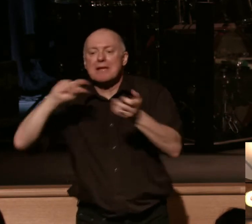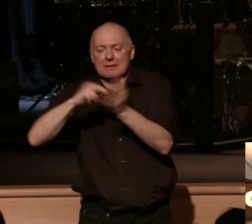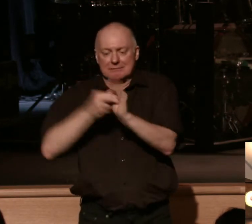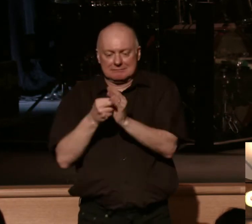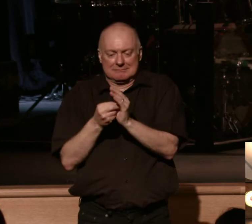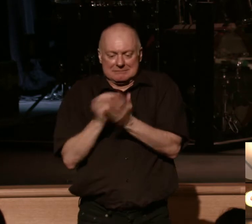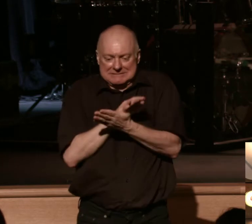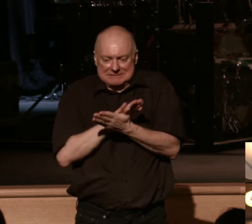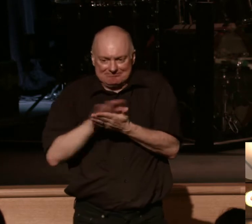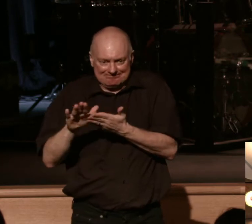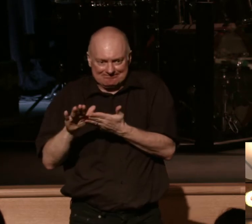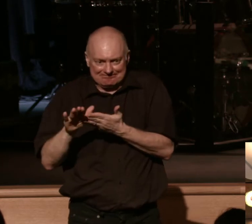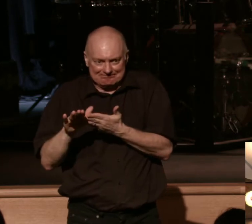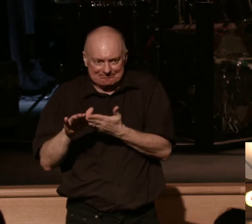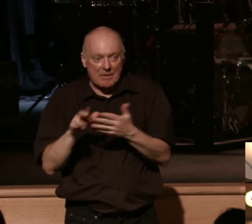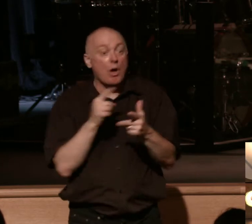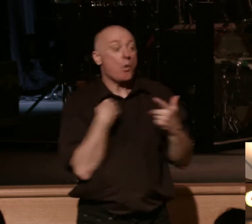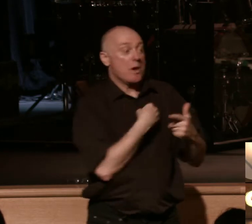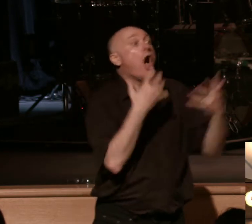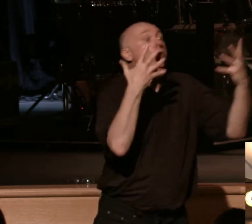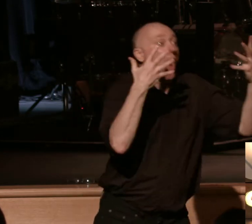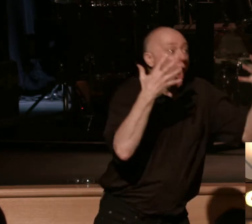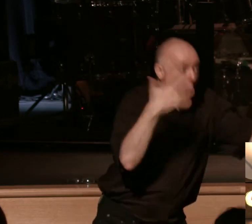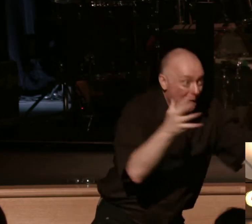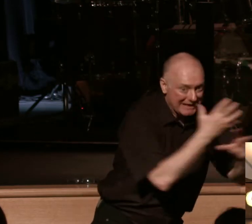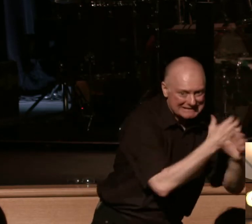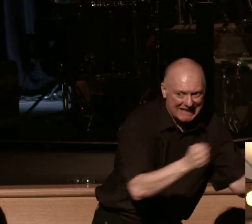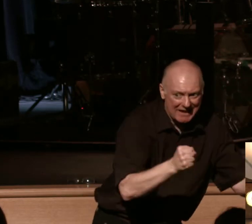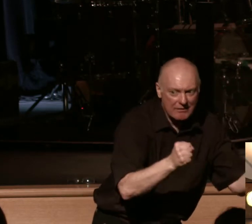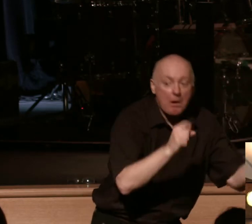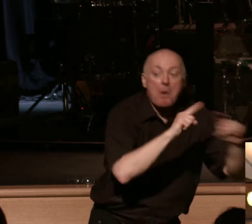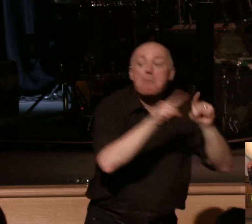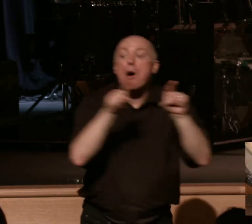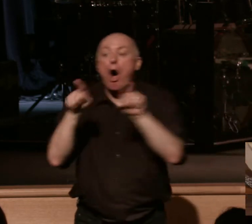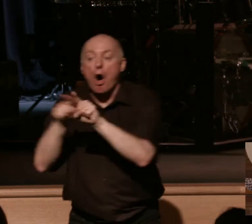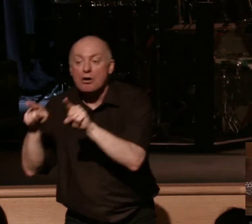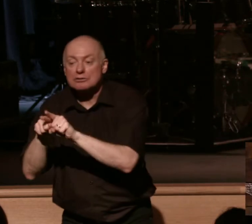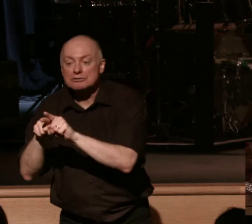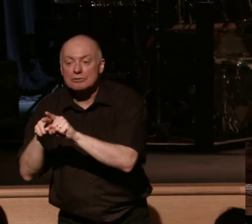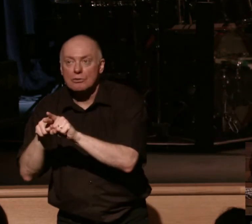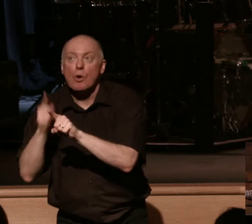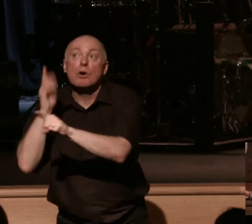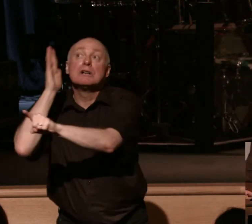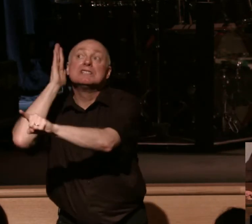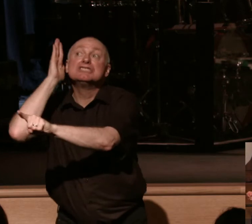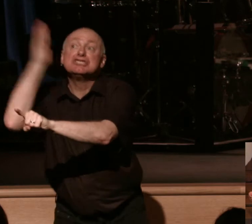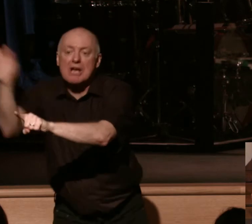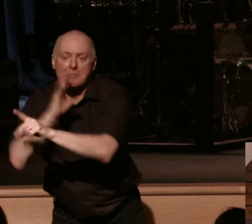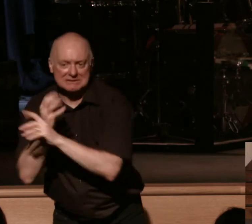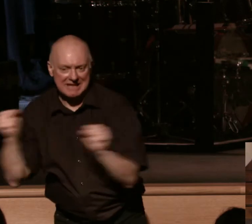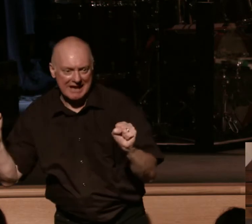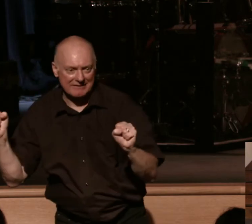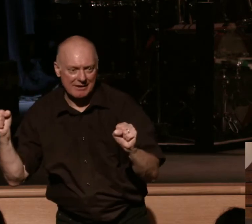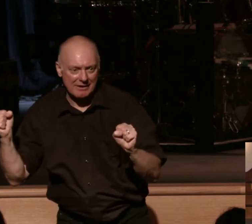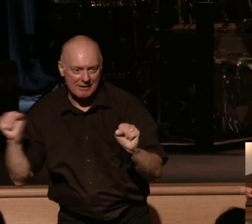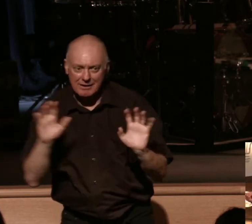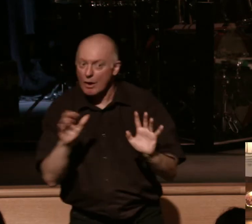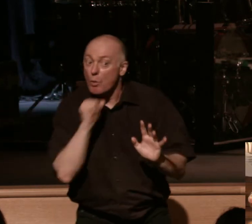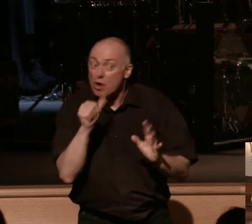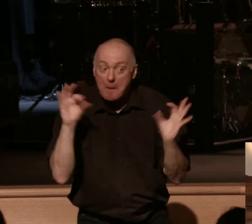So, there's an already aspect of our salvation, but there's also we shall be saved. We are not perfected yet. That